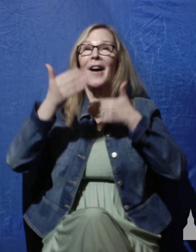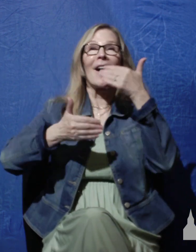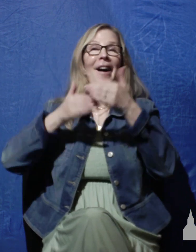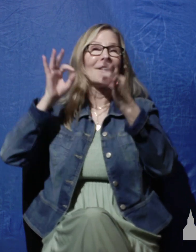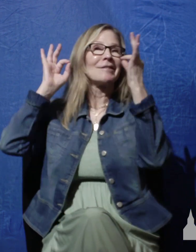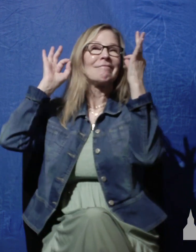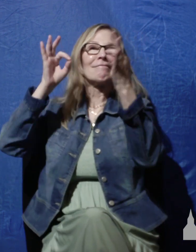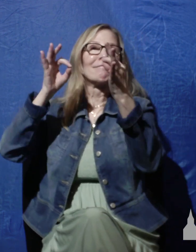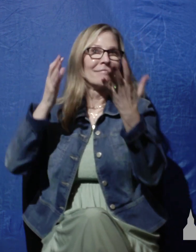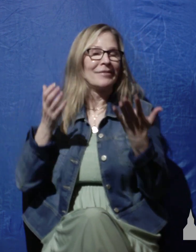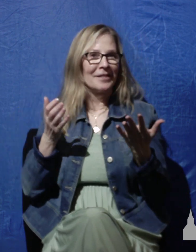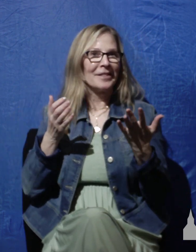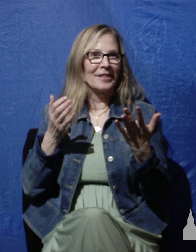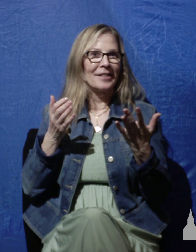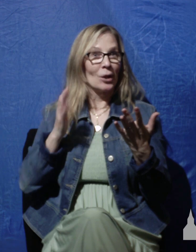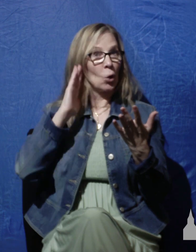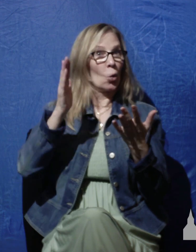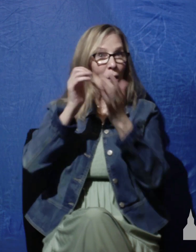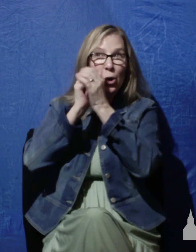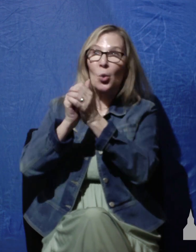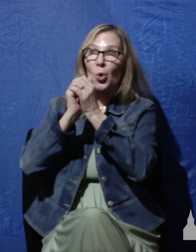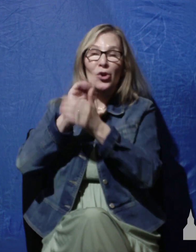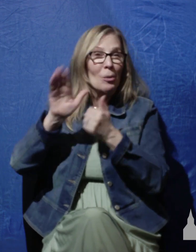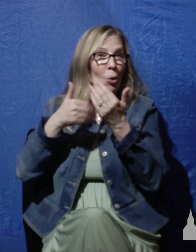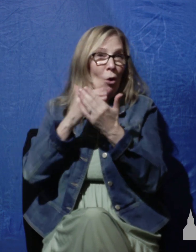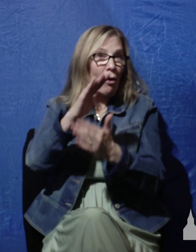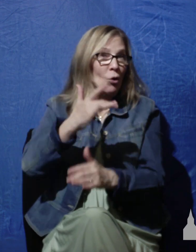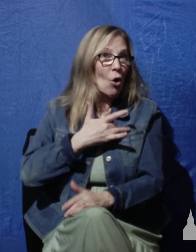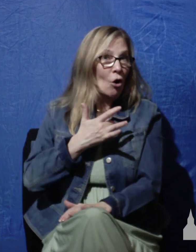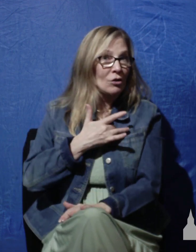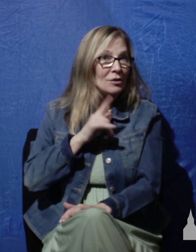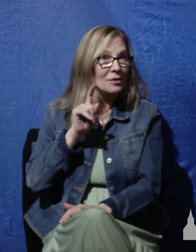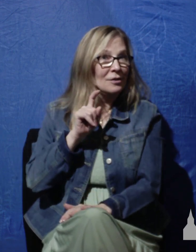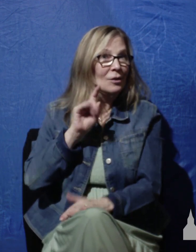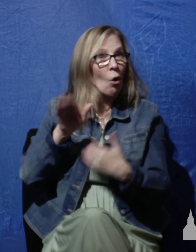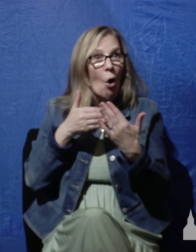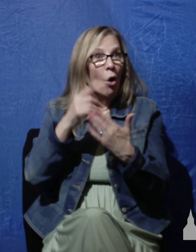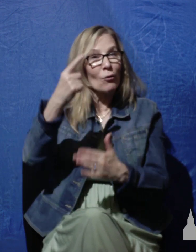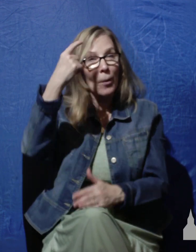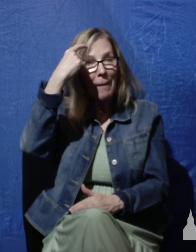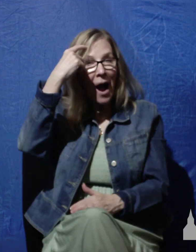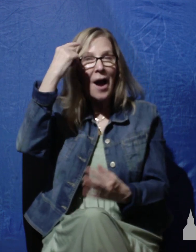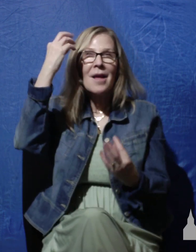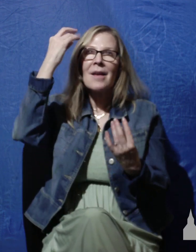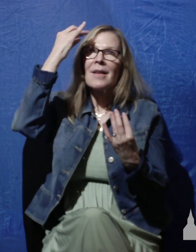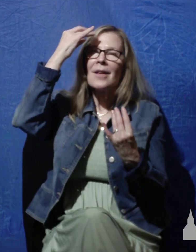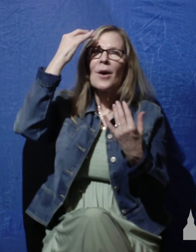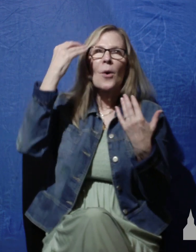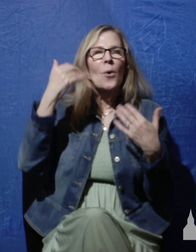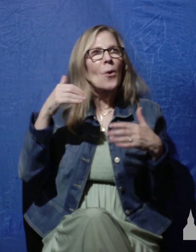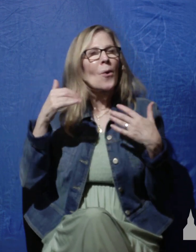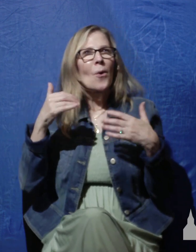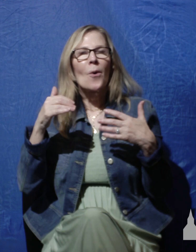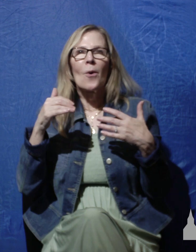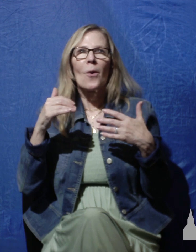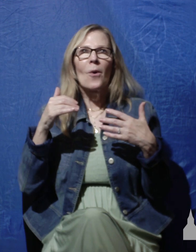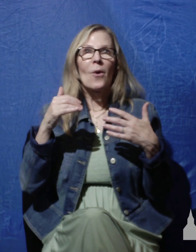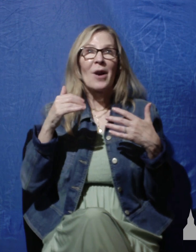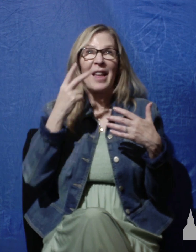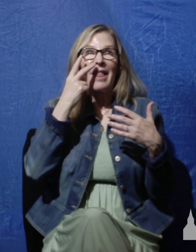are you going to worship him with all of your heart all of your mind thinking about the words that you see on the screen